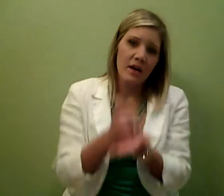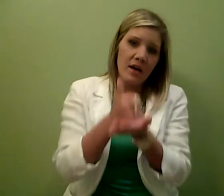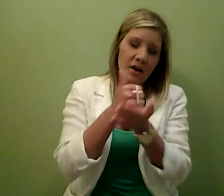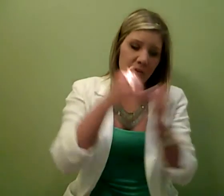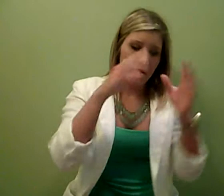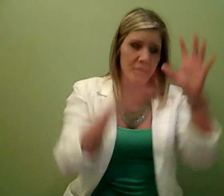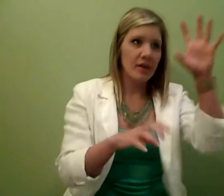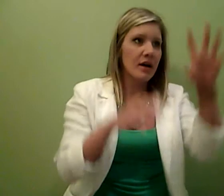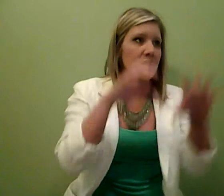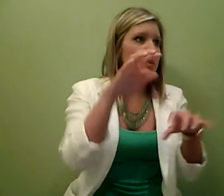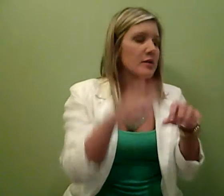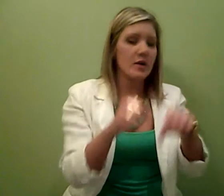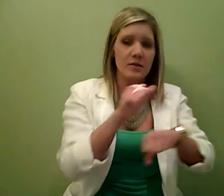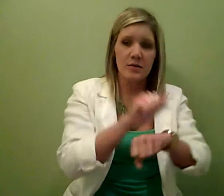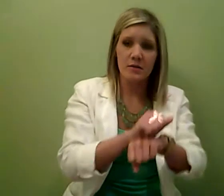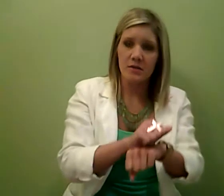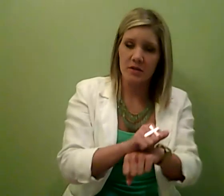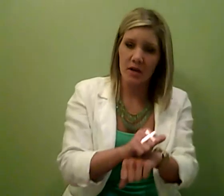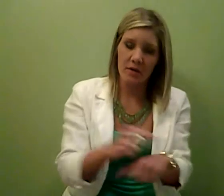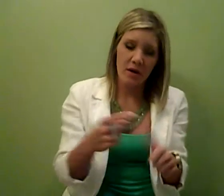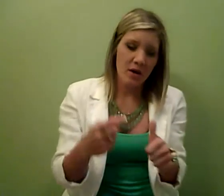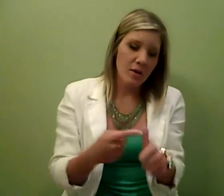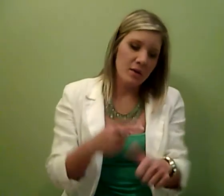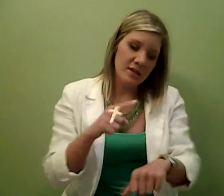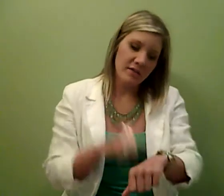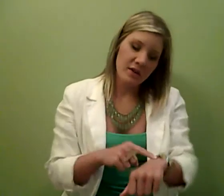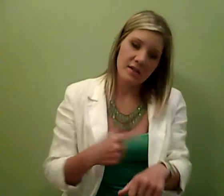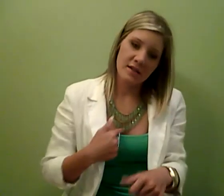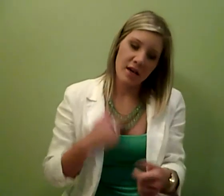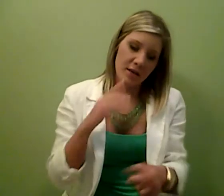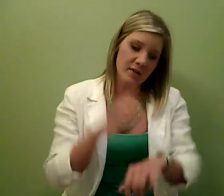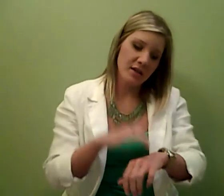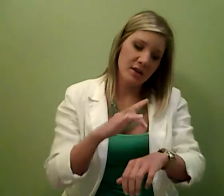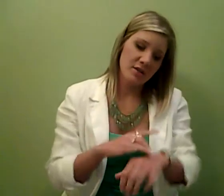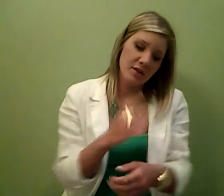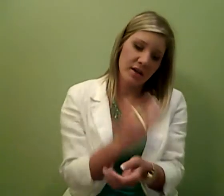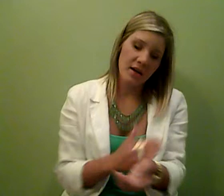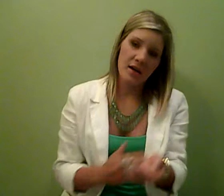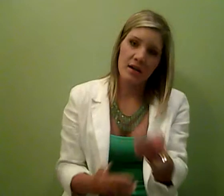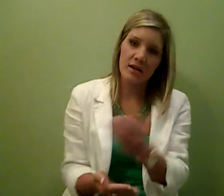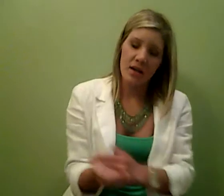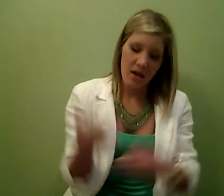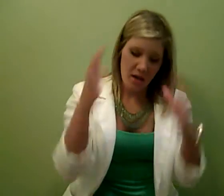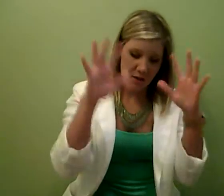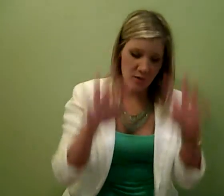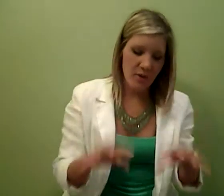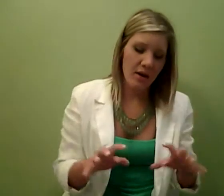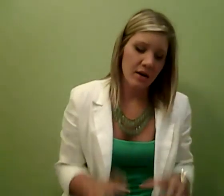Helping her climb across those jetty rocks Was the first time I touched her hand And the rain